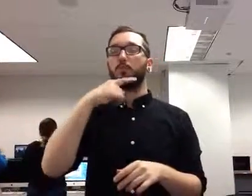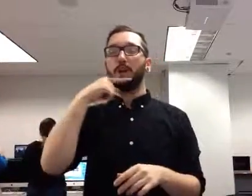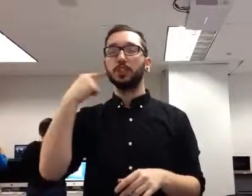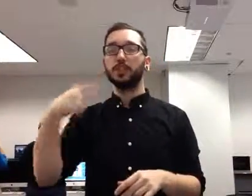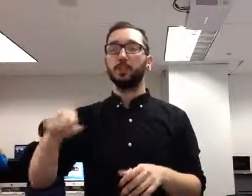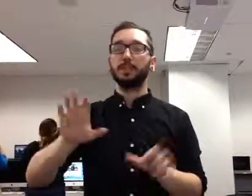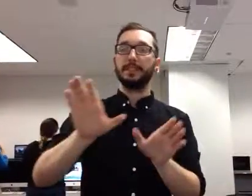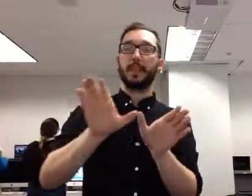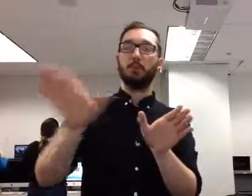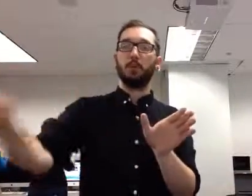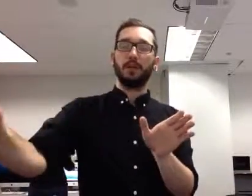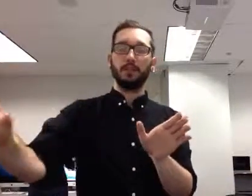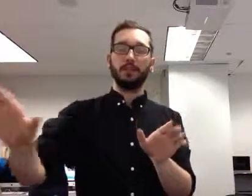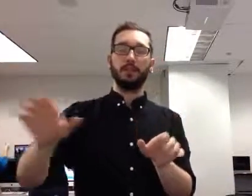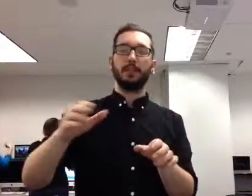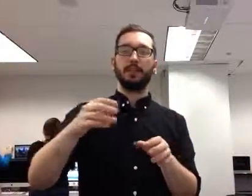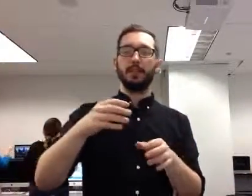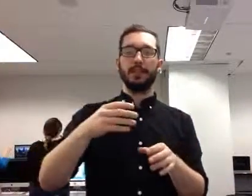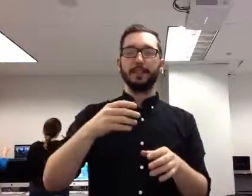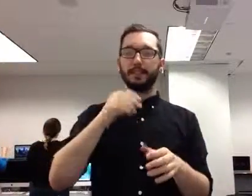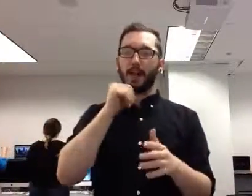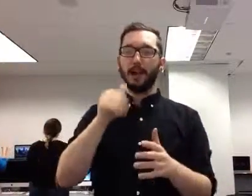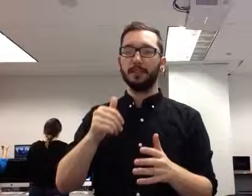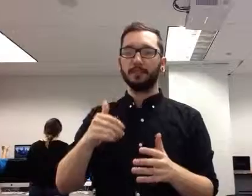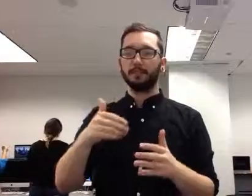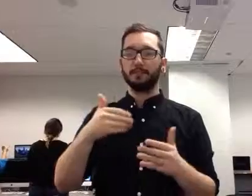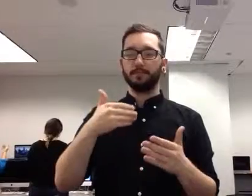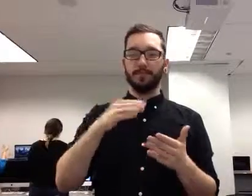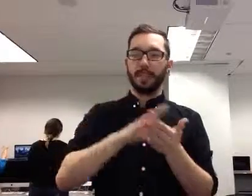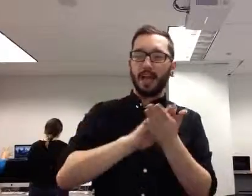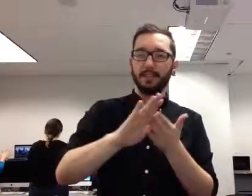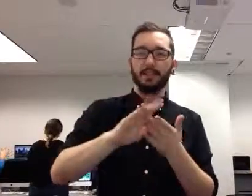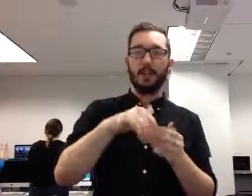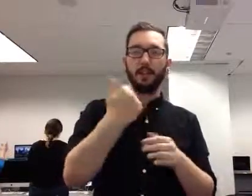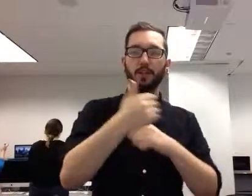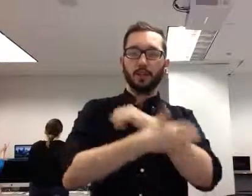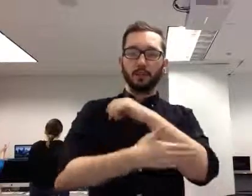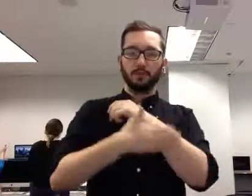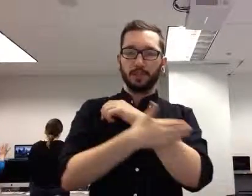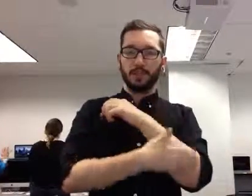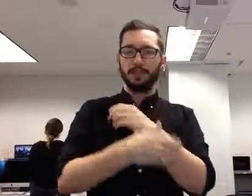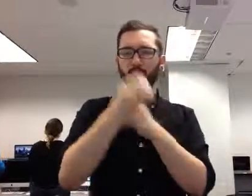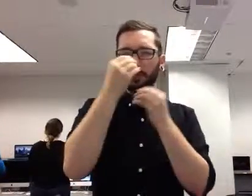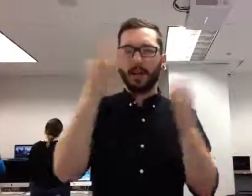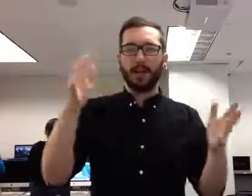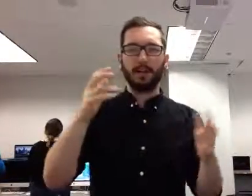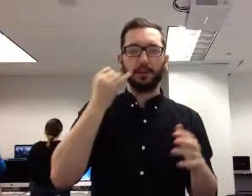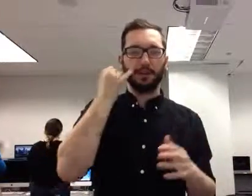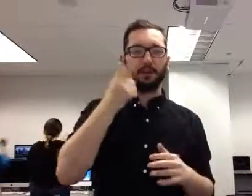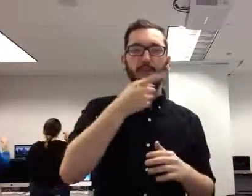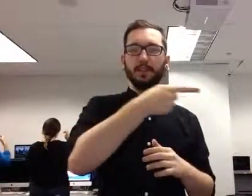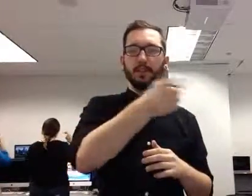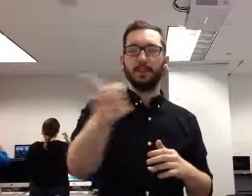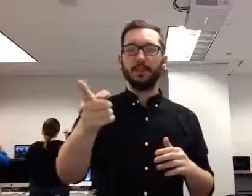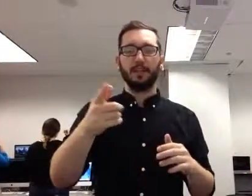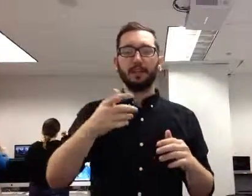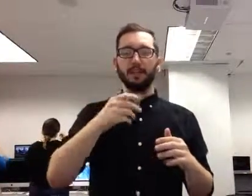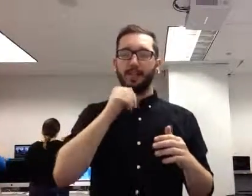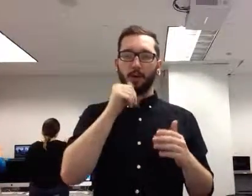finish on the seconds. So, no, Eastern Europe, and the relationship between Eastern Europe and the Soviet